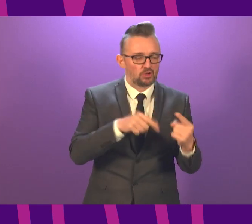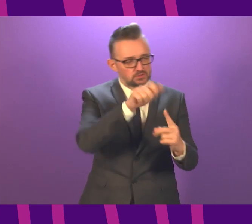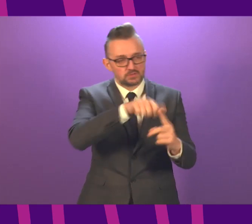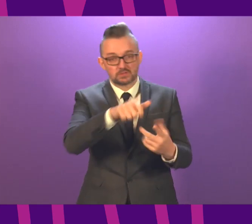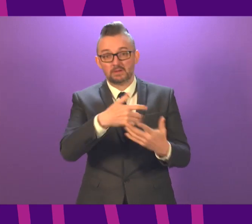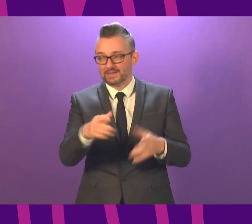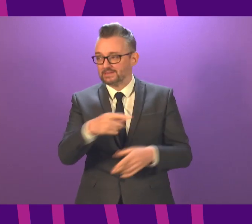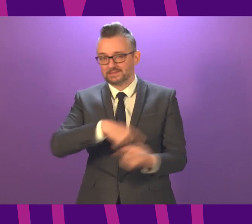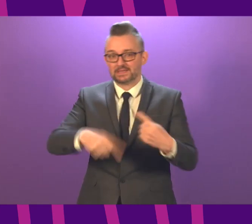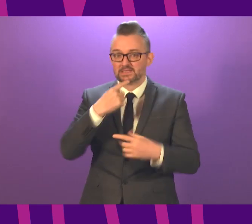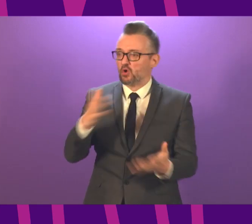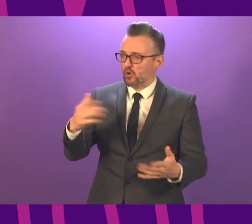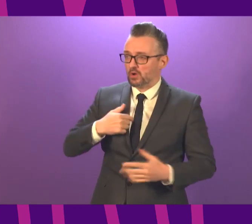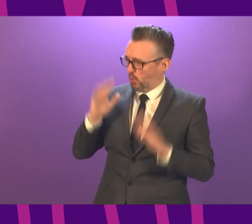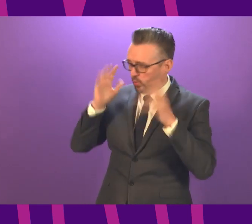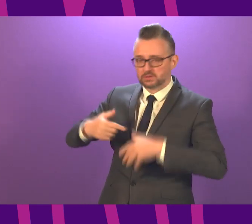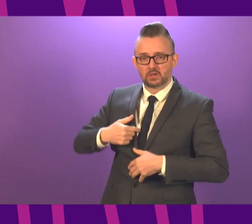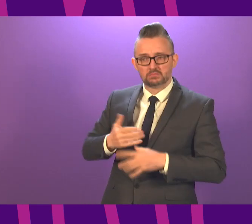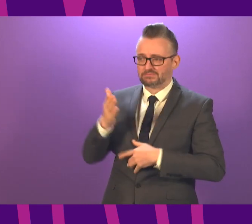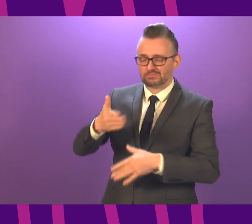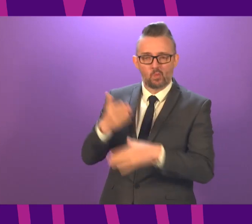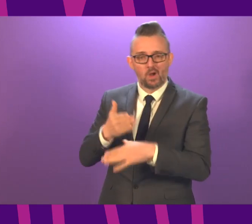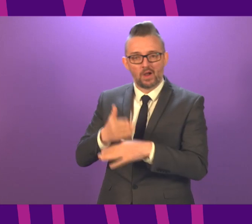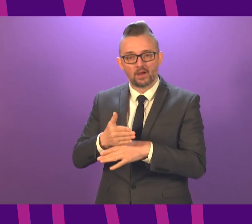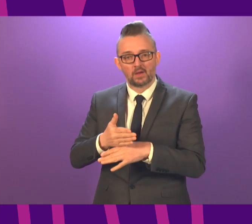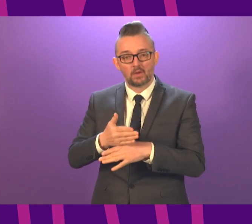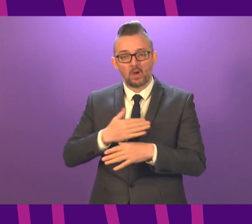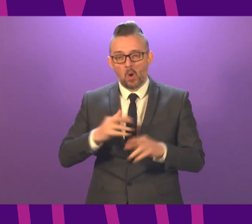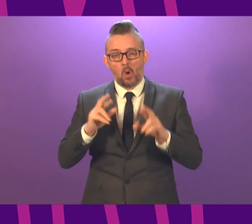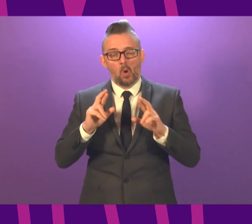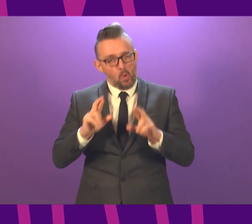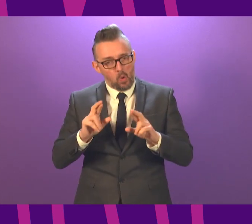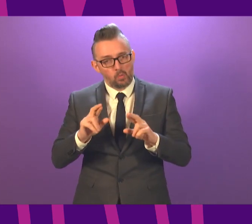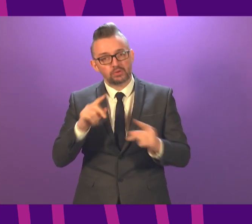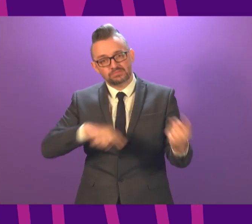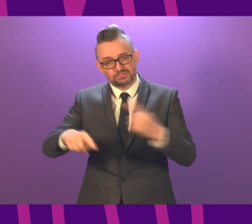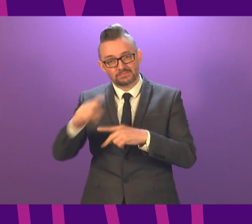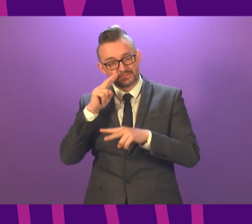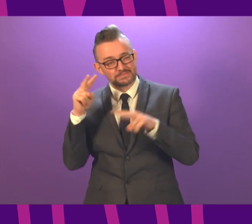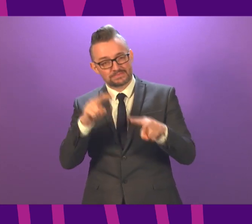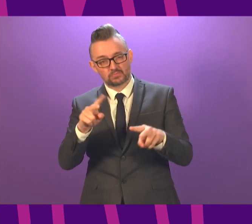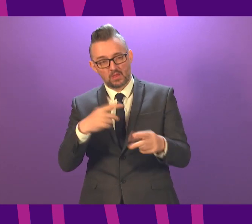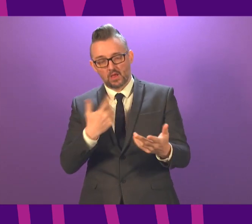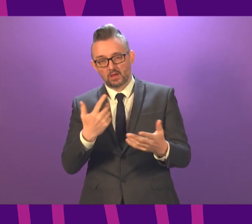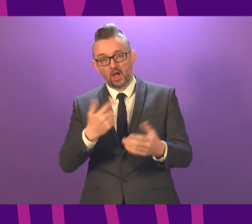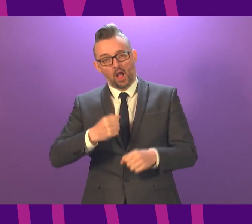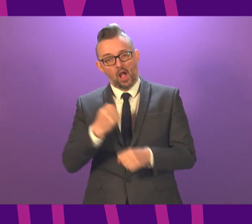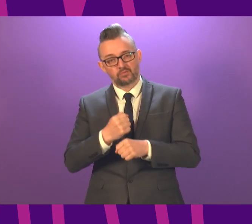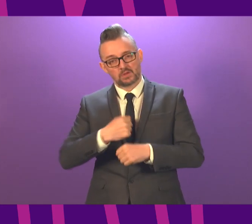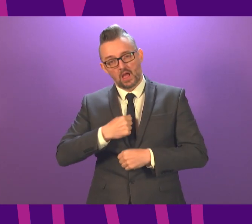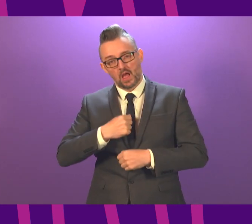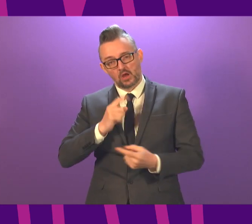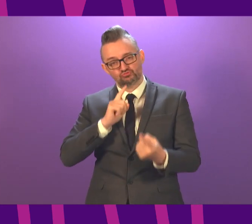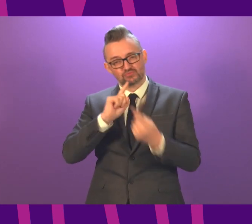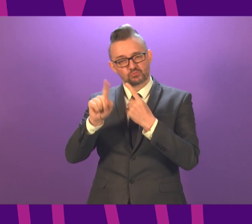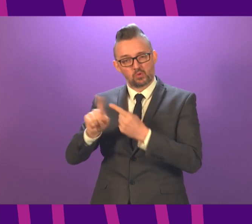understandably raised concerns, but I hope people see from the responses of the Government and the actions of the Government that